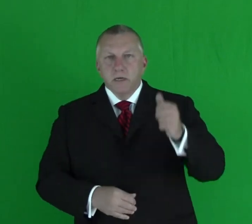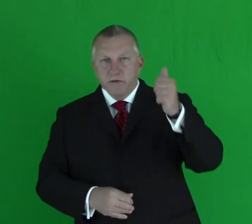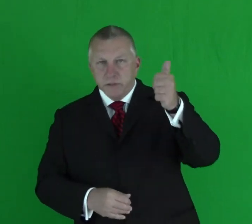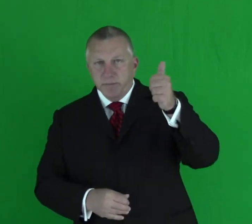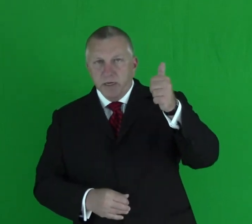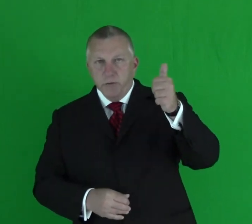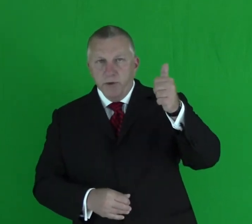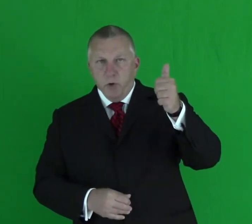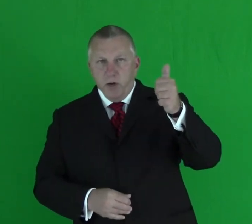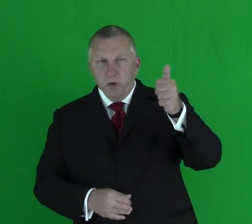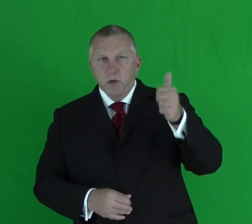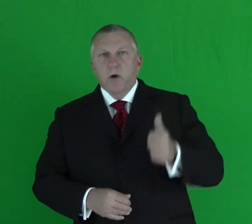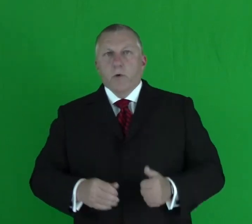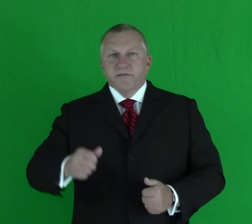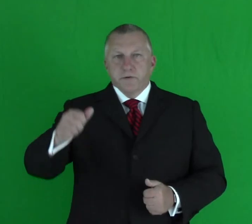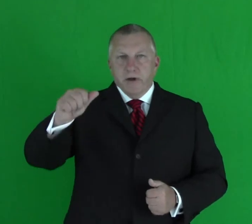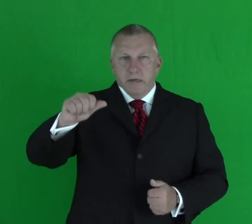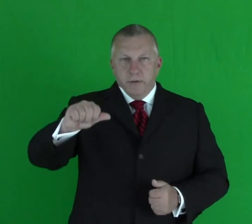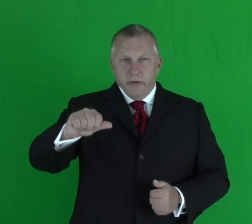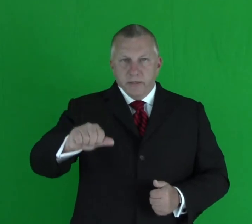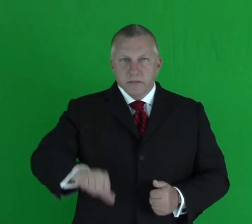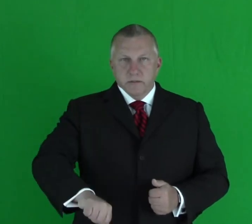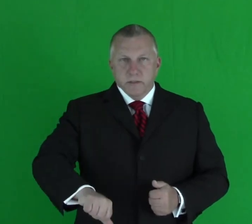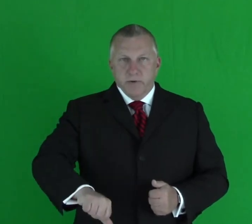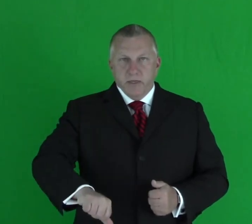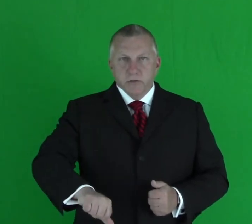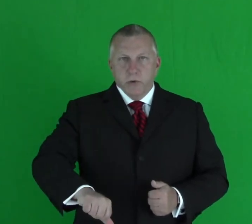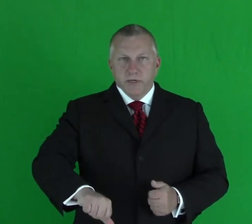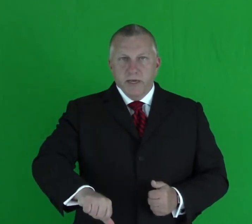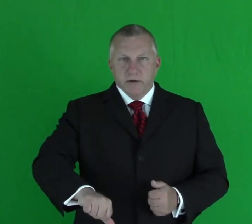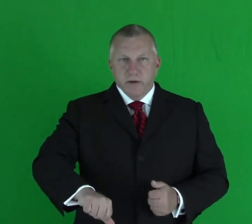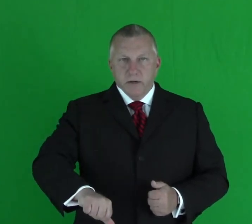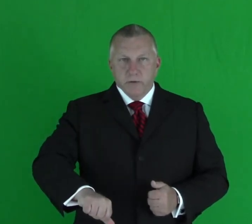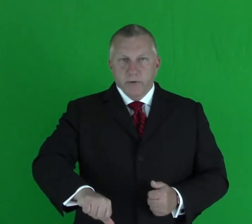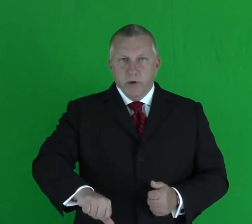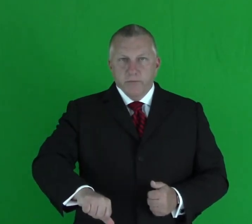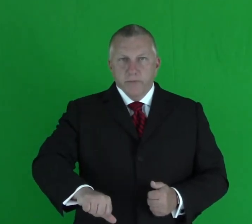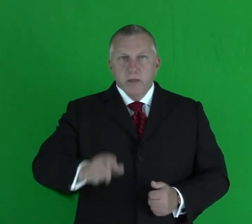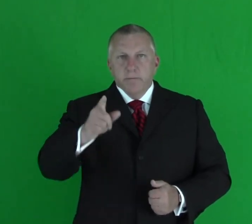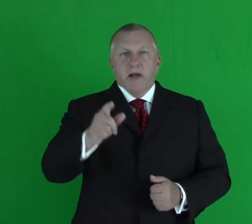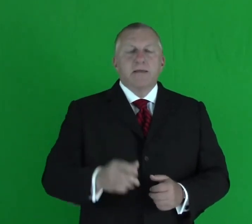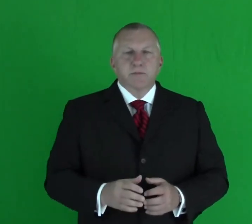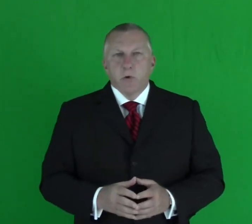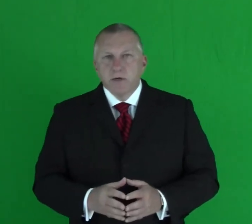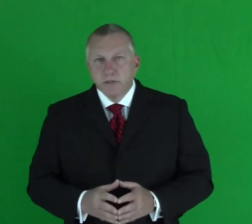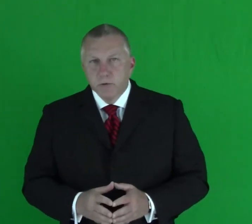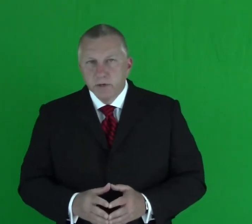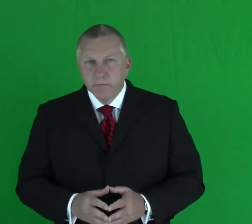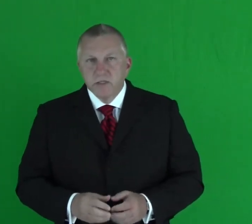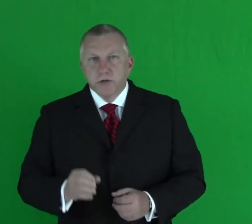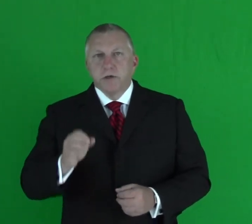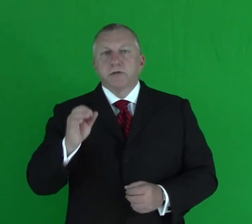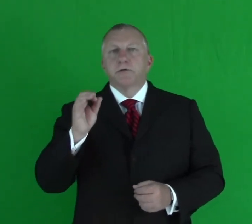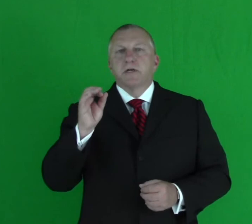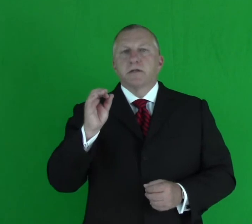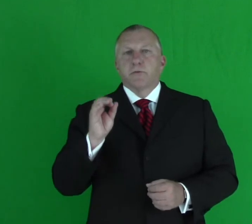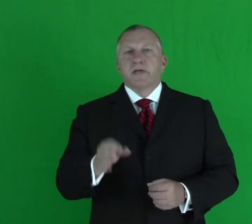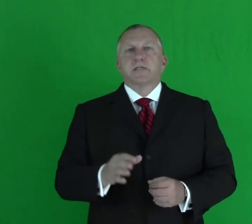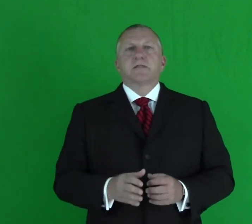of somebody doing well or if they're not doing it, somebody who's going down and not doing well. My name's Mark Tuart. Make sure you tune in to the rest